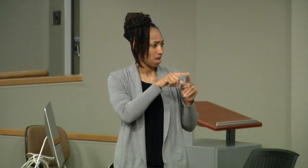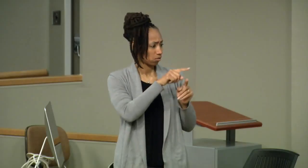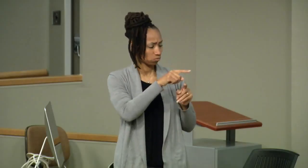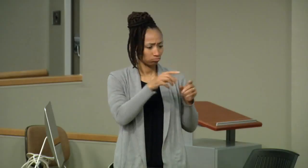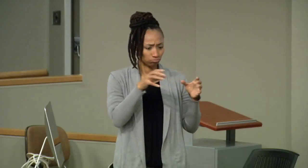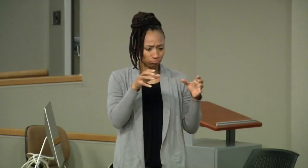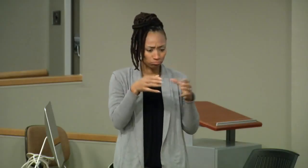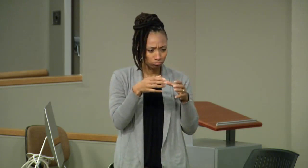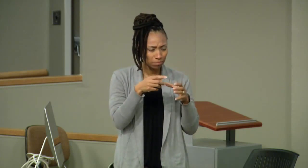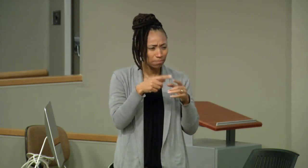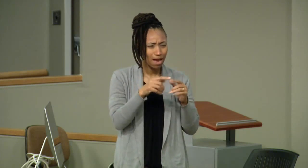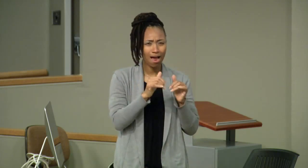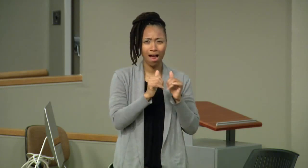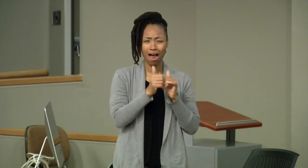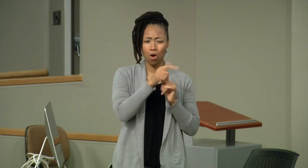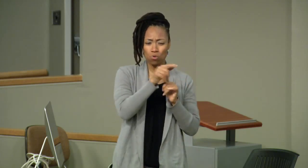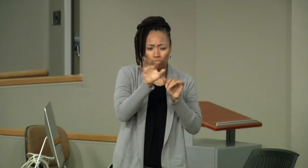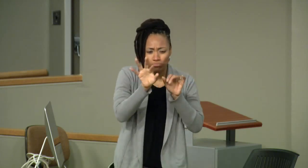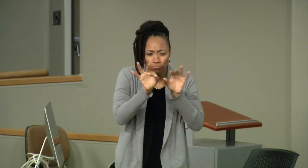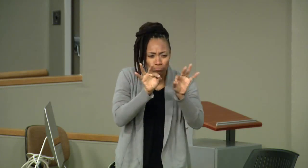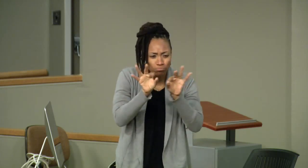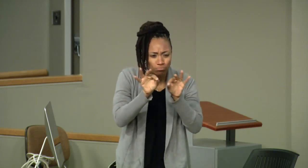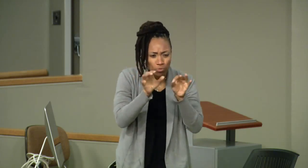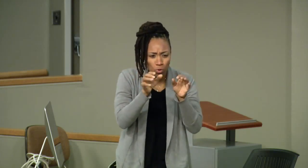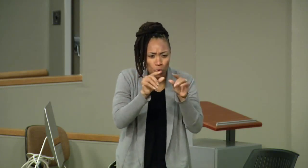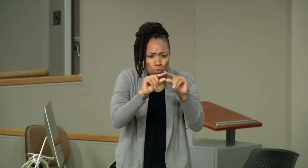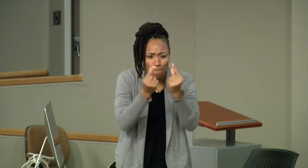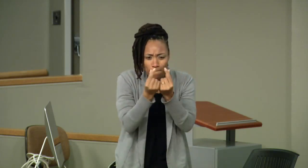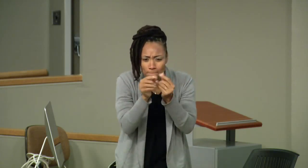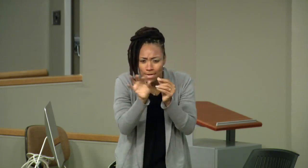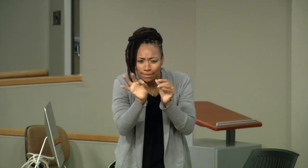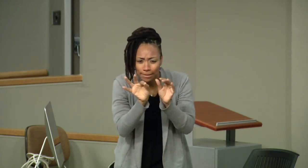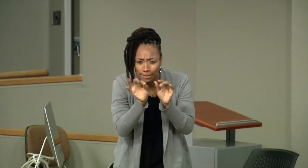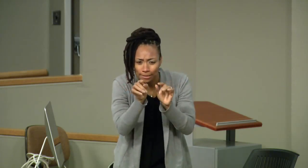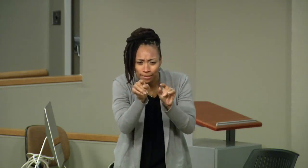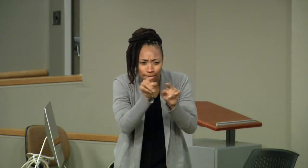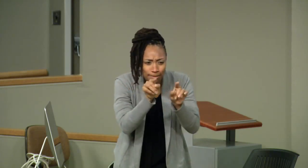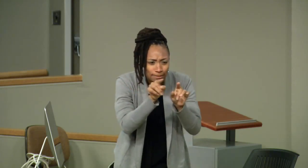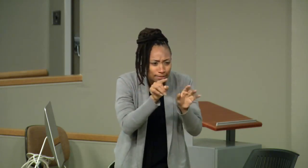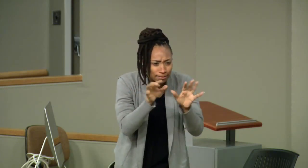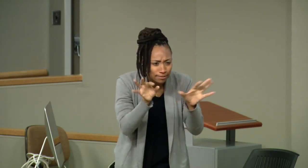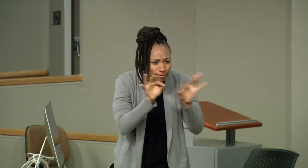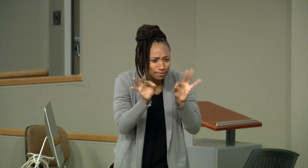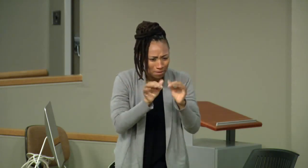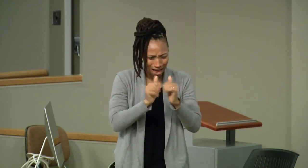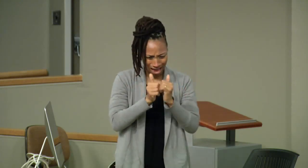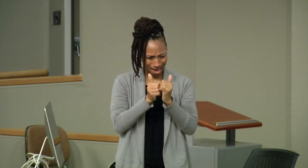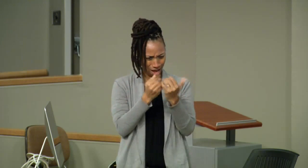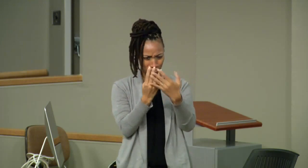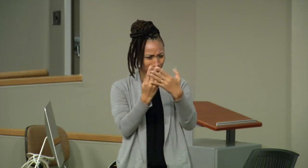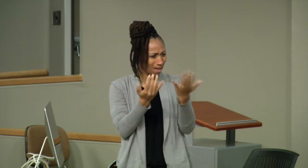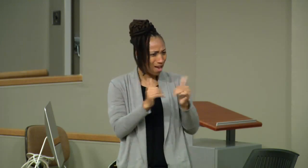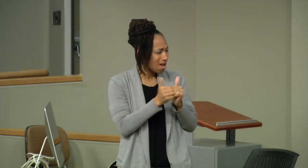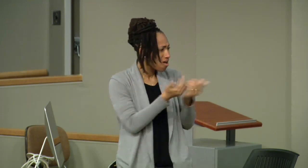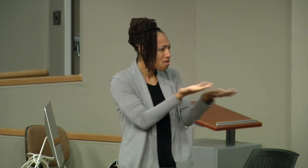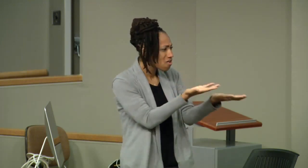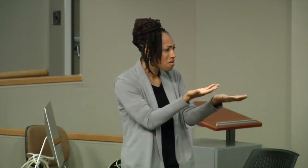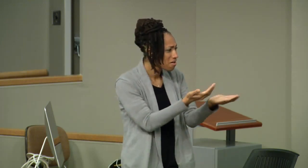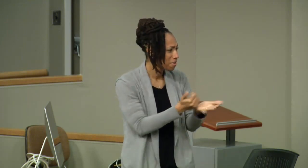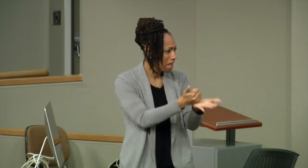Outstanding. So, as you came together, how did you go about selecting the members that became a part of your group? How